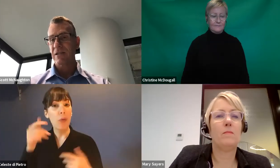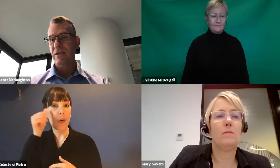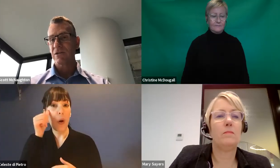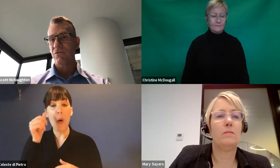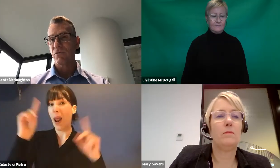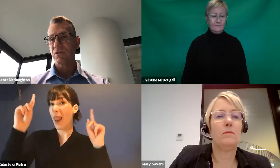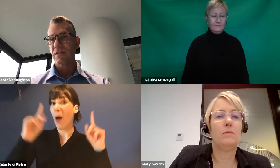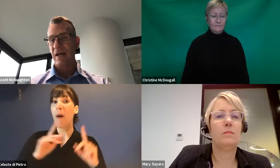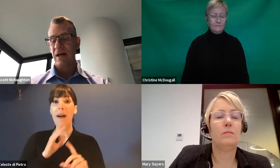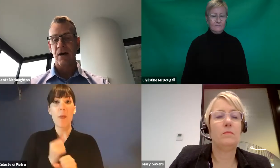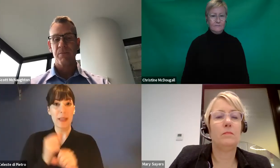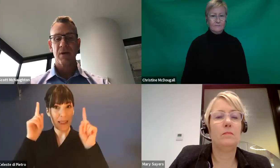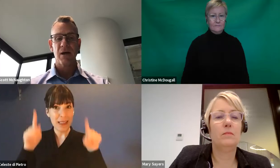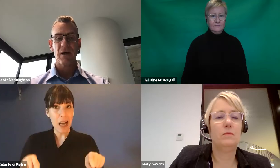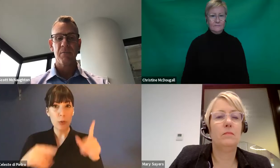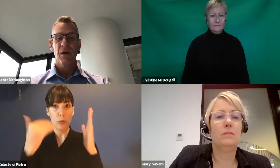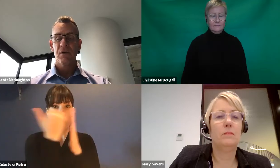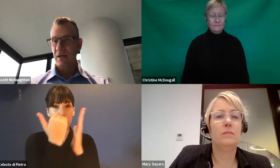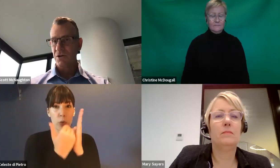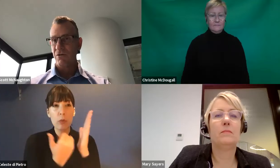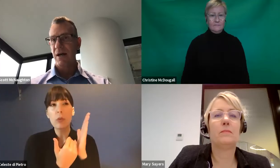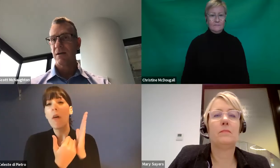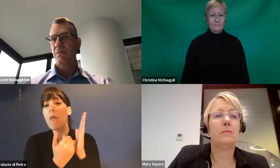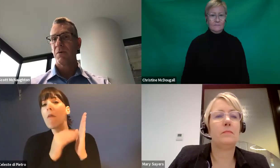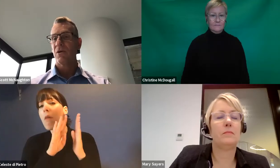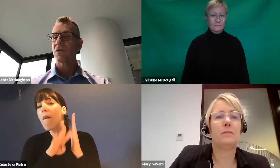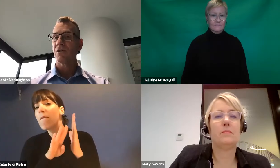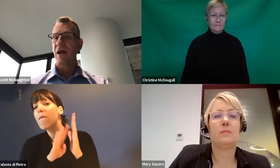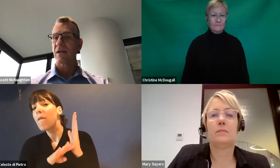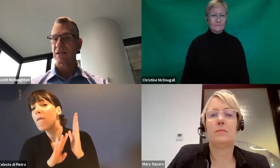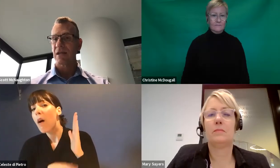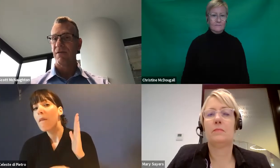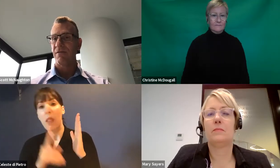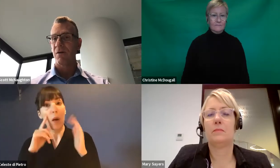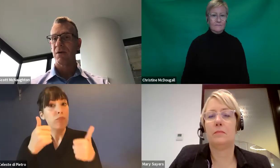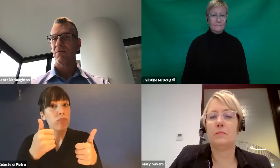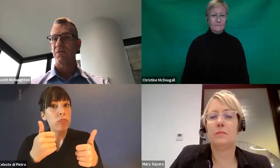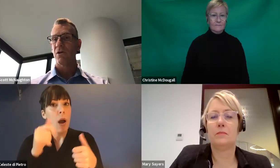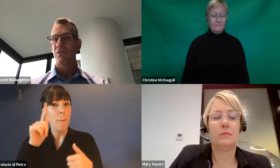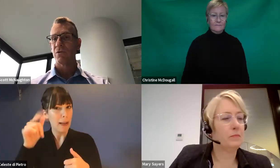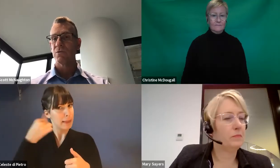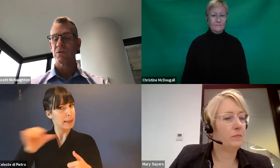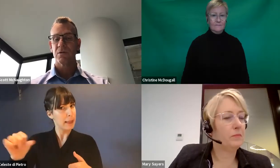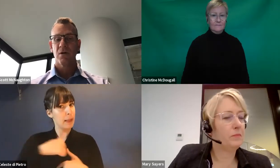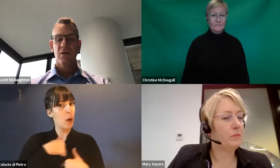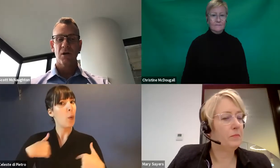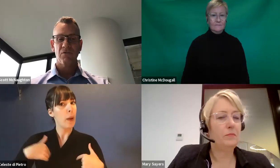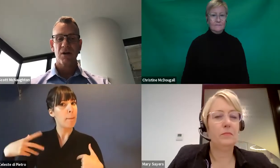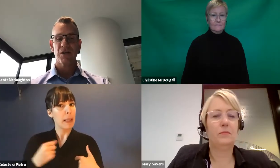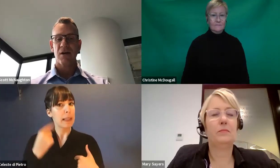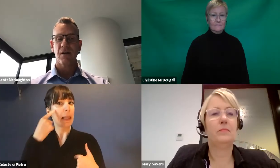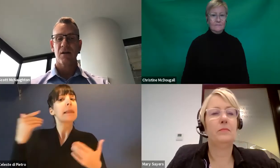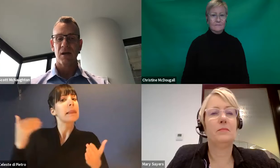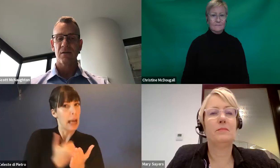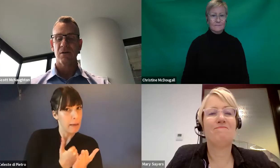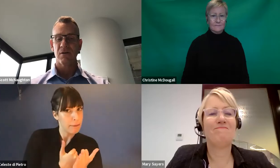relax these rules as they are, that's great, but you've got to do that in a safe environment, follow the rules, don't